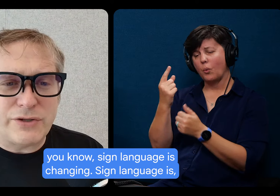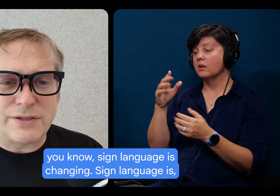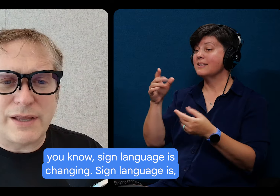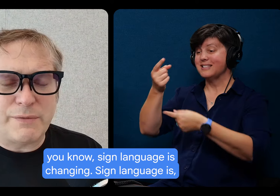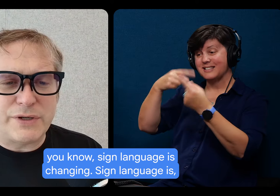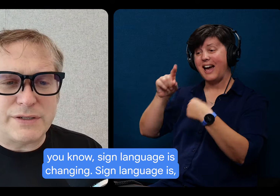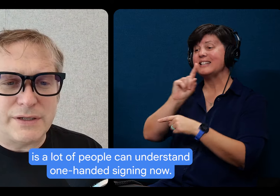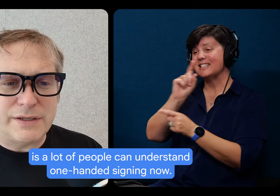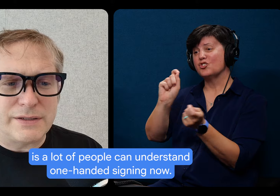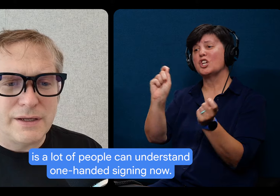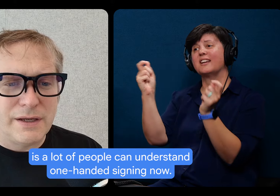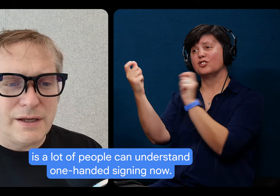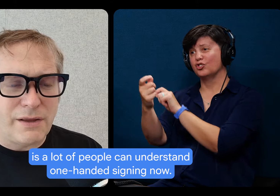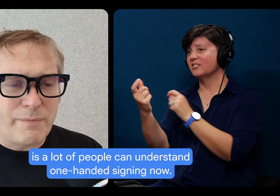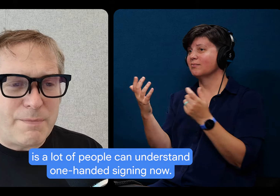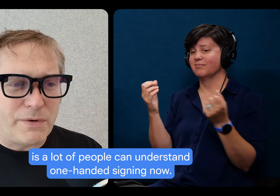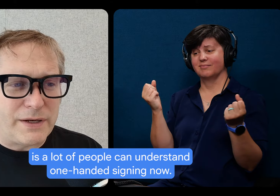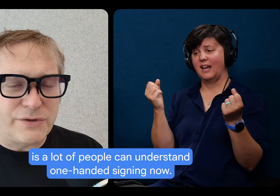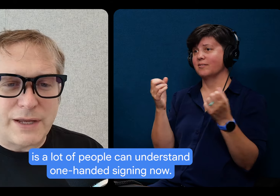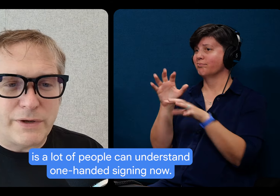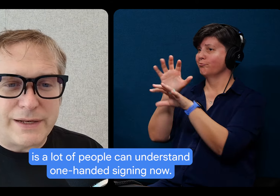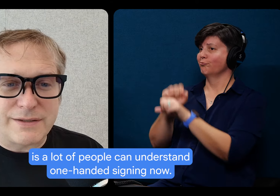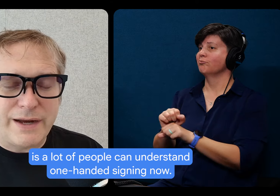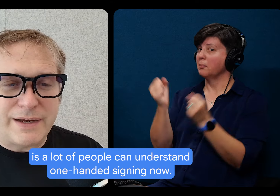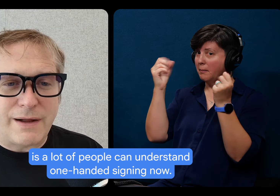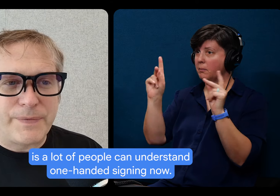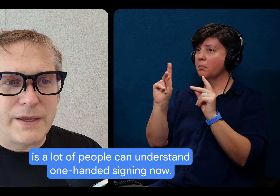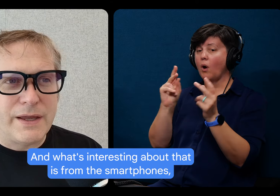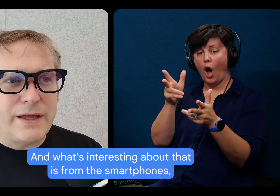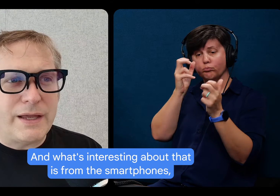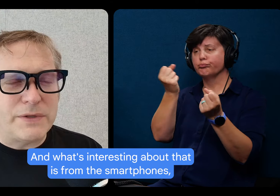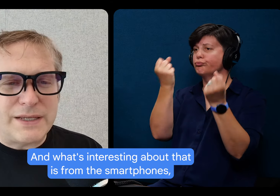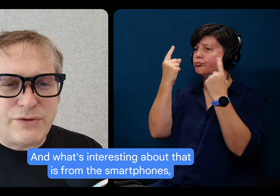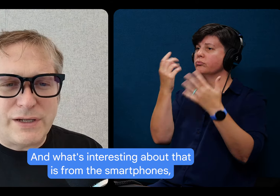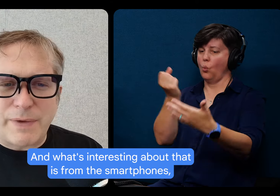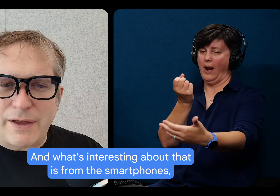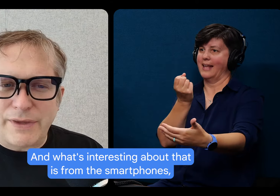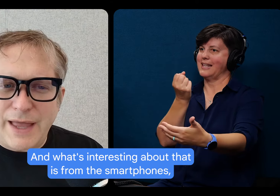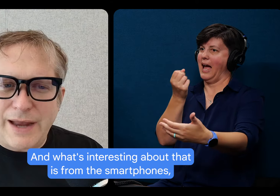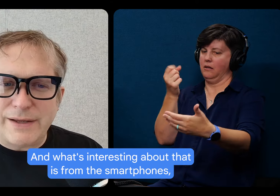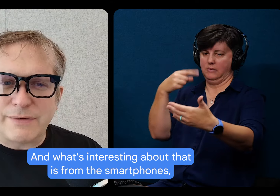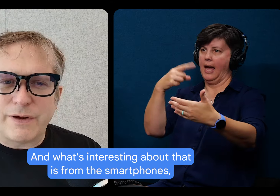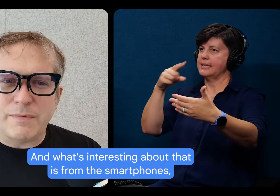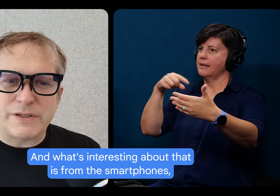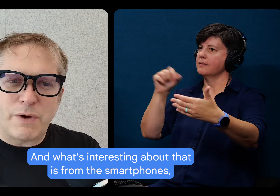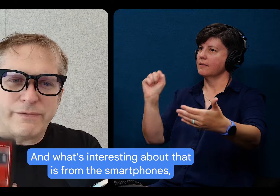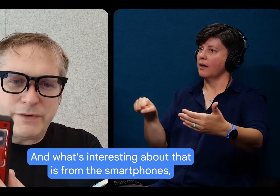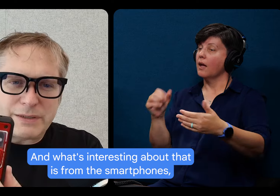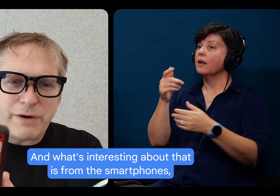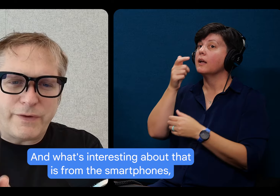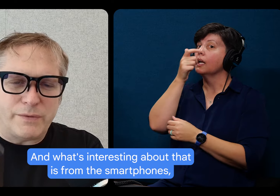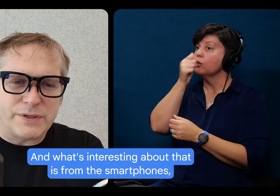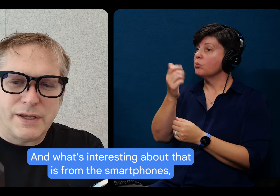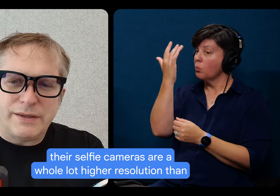is changing. Sign language is, is a lot of people can understand one-handed signing now. And what's interesting about that is from a smart,